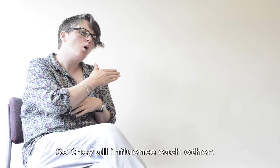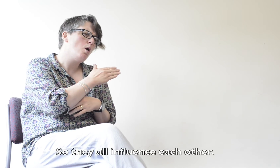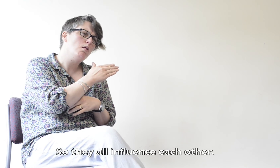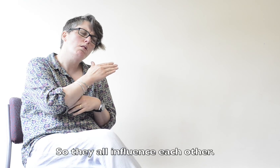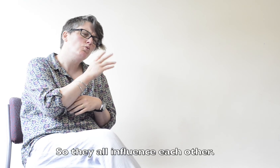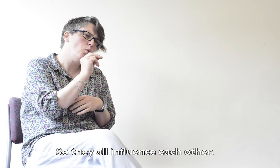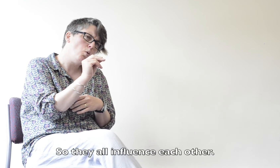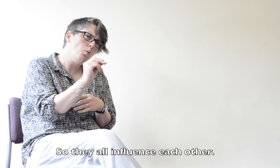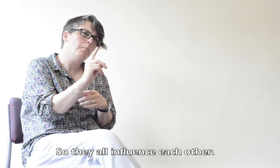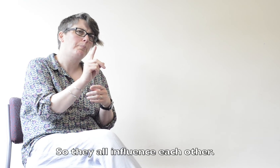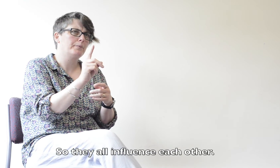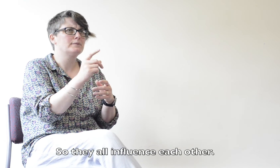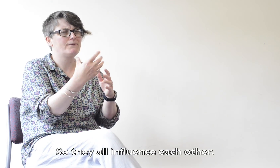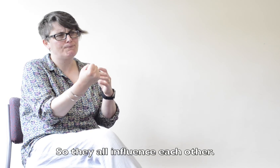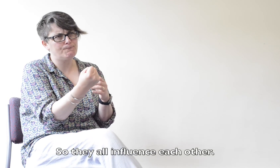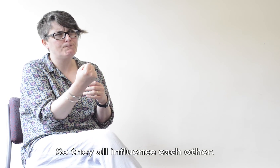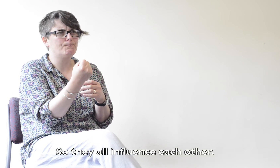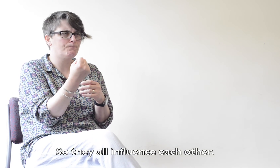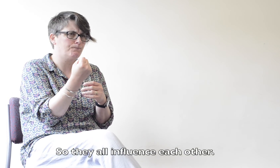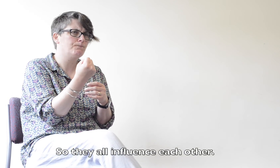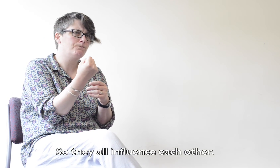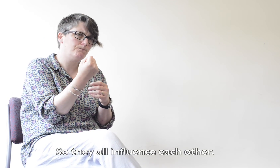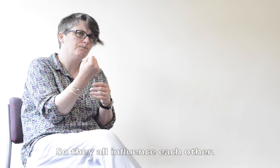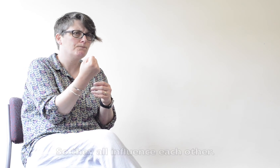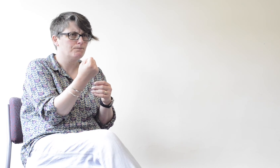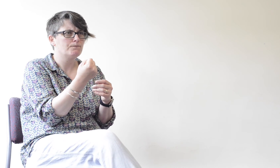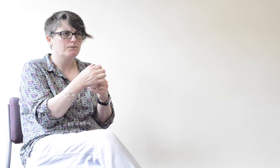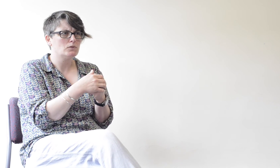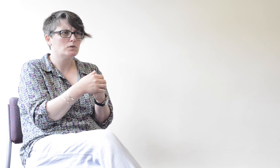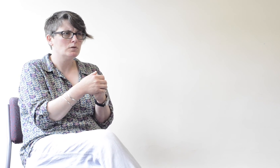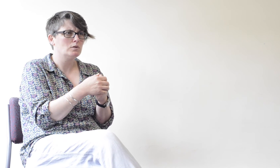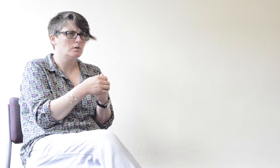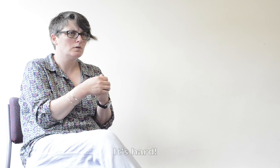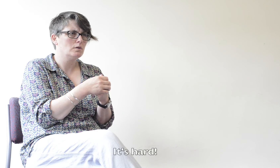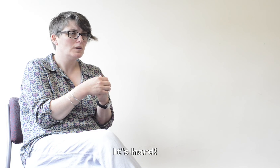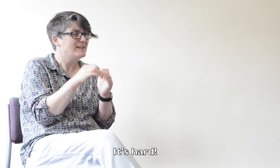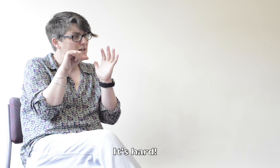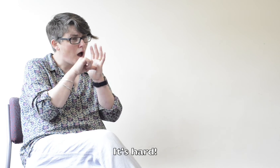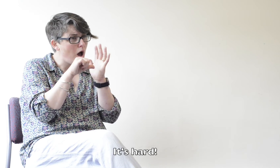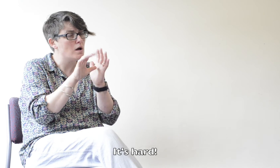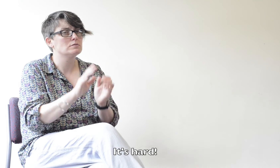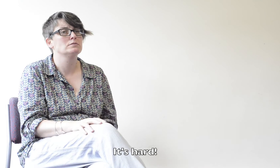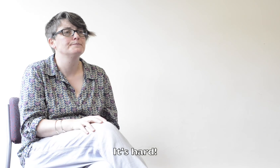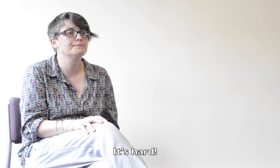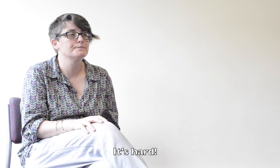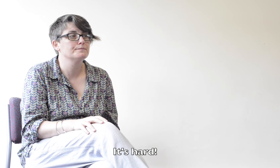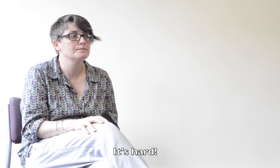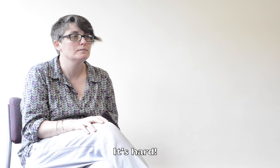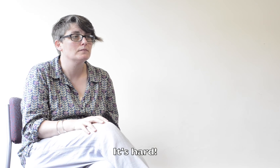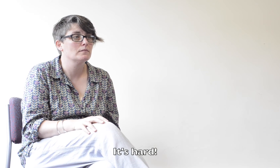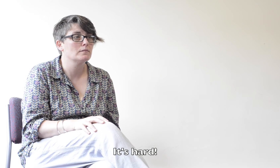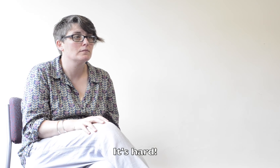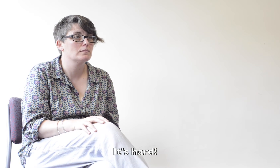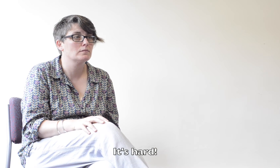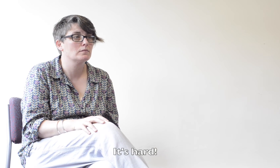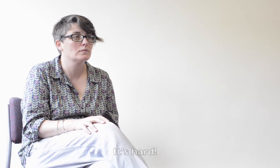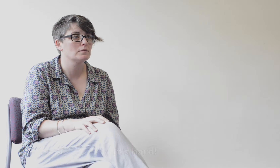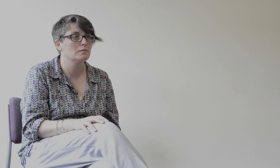in some ways. So I think, you know, that when you hear of one person having a bad experience, that kind of spreads. And I think it's